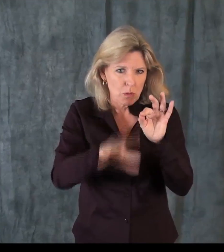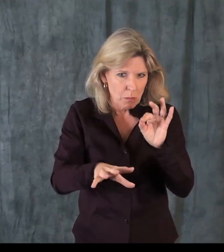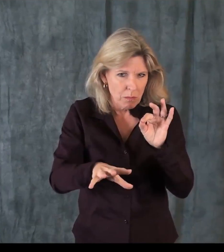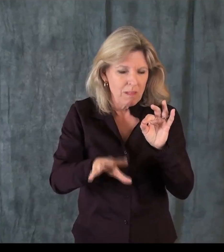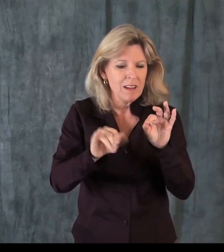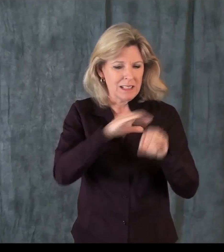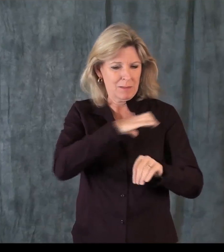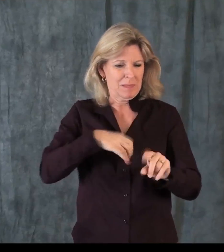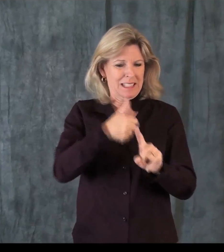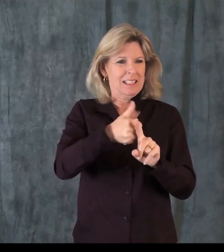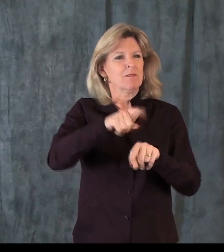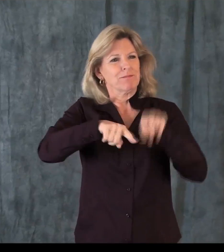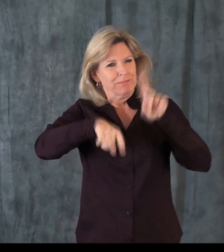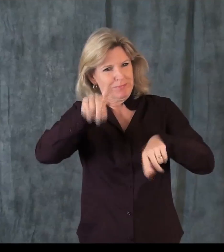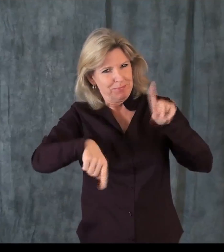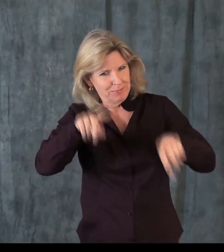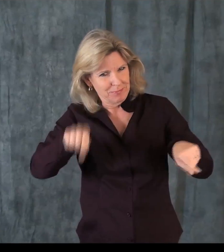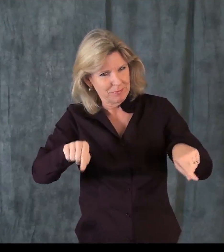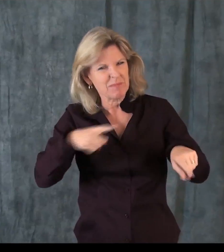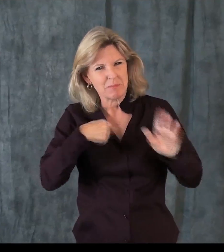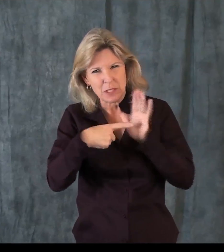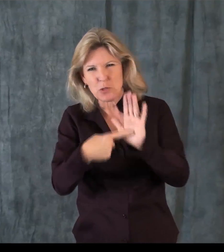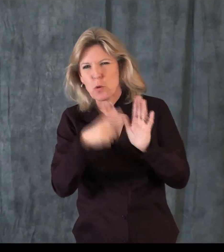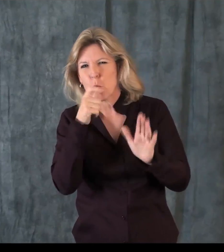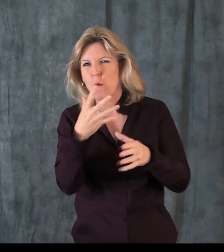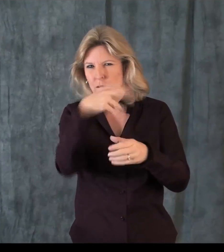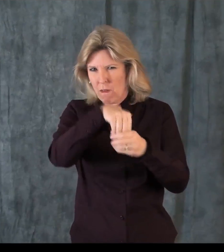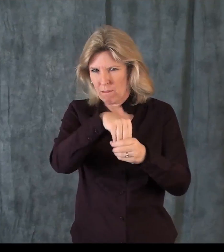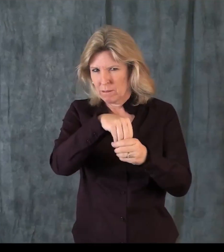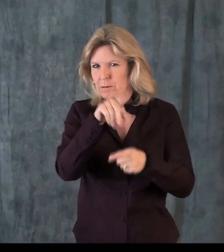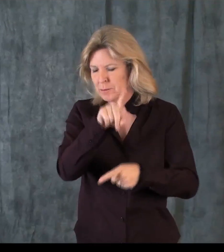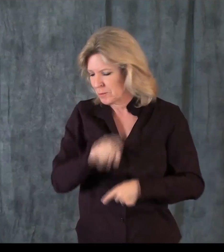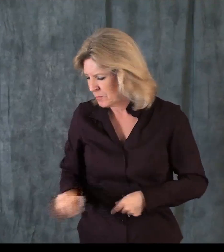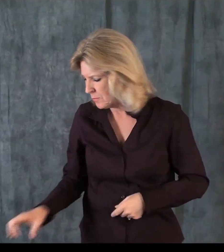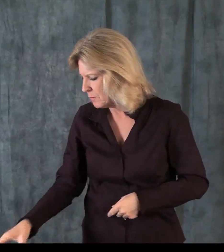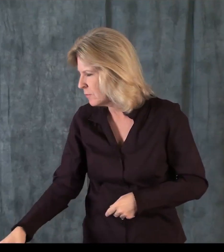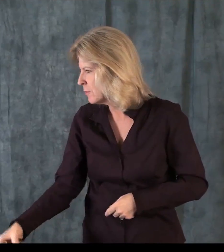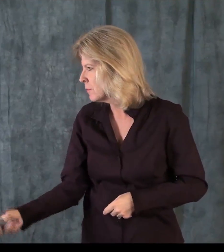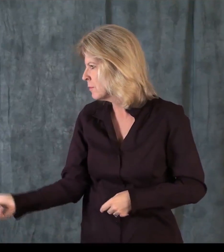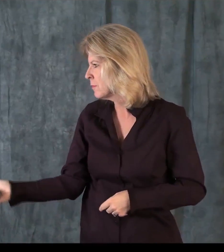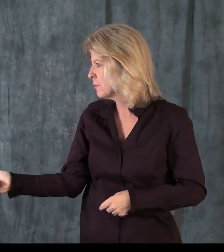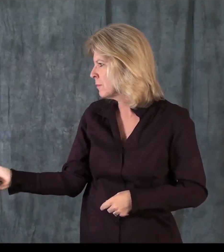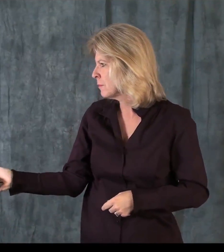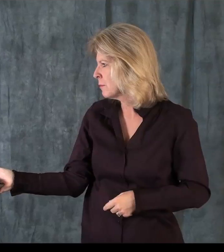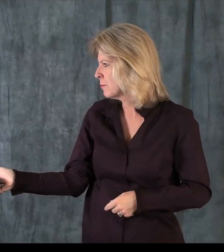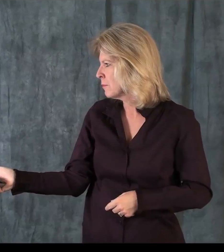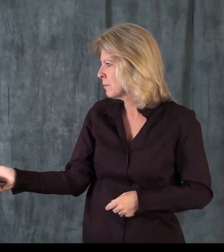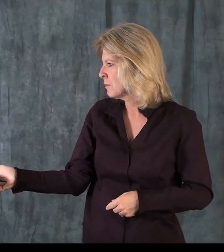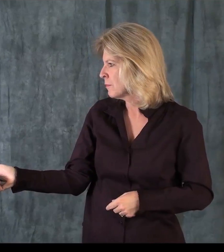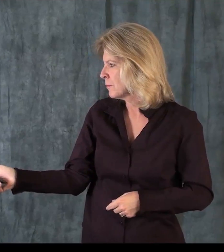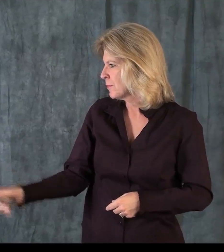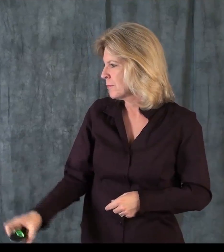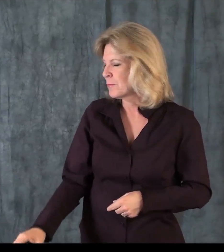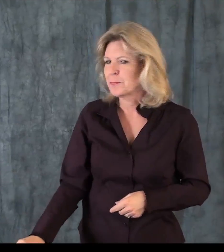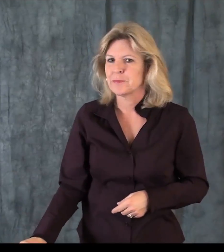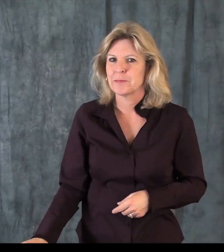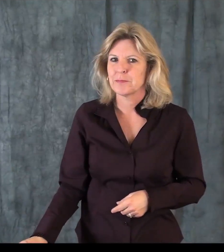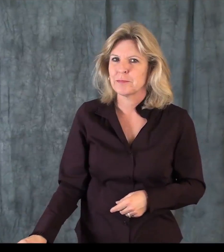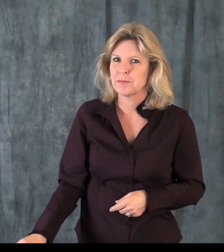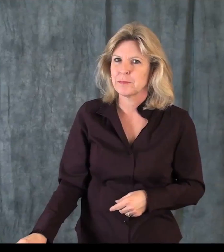ASL interpreter as a part of this subgroup. There are a of other language usage users who are involved. But let me tell you about the makeup of that